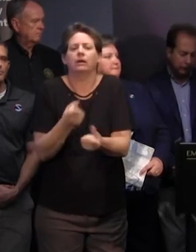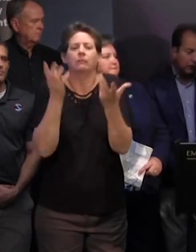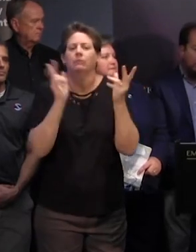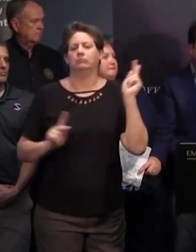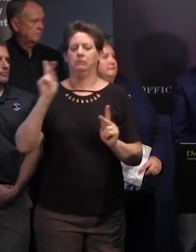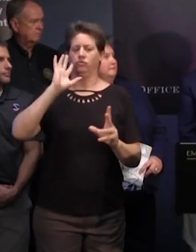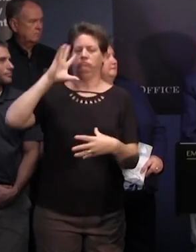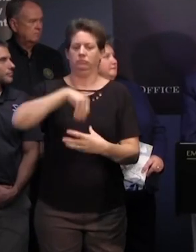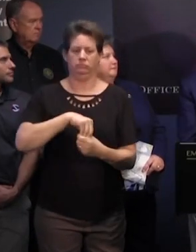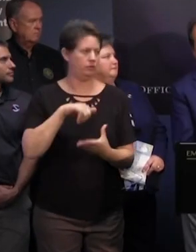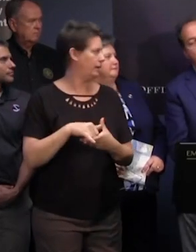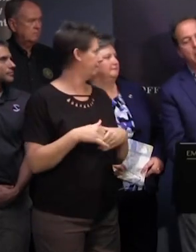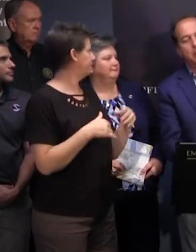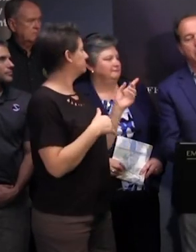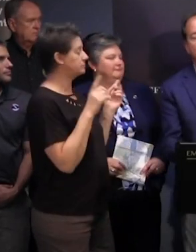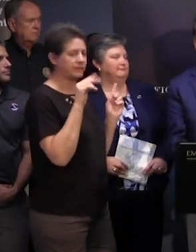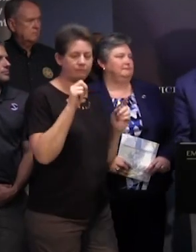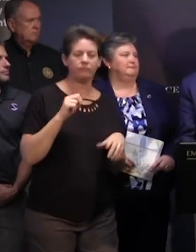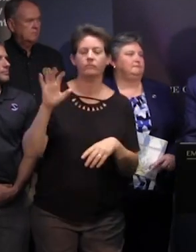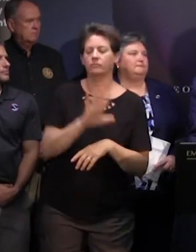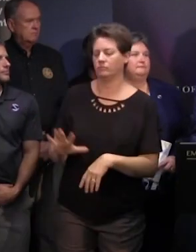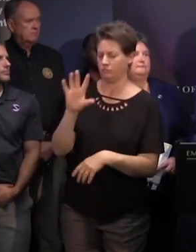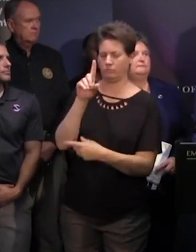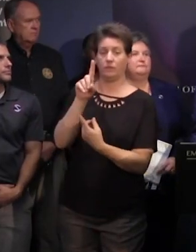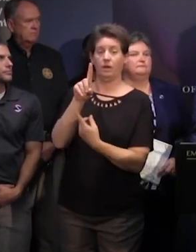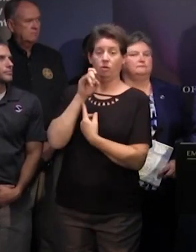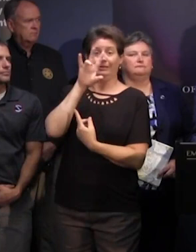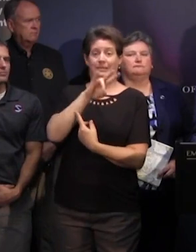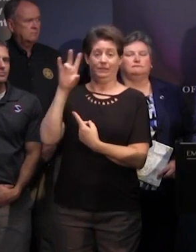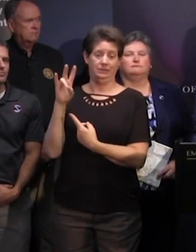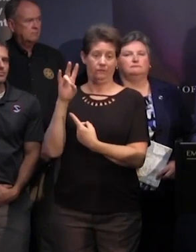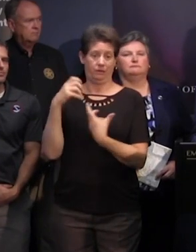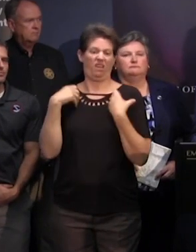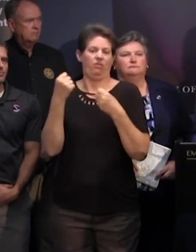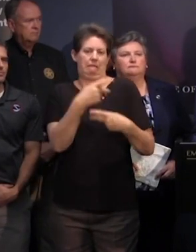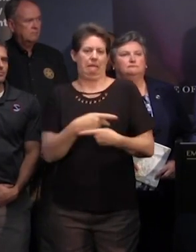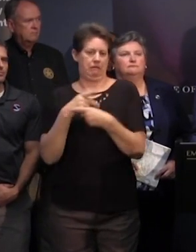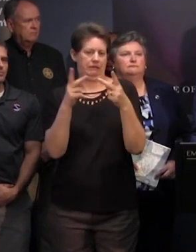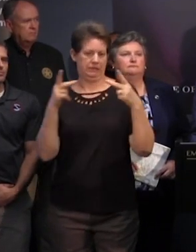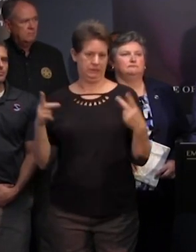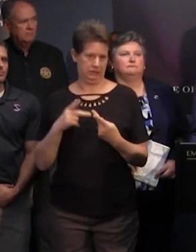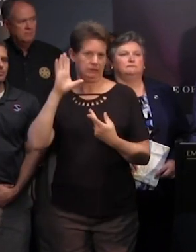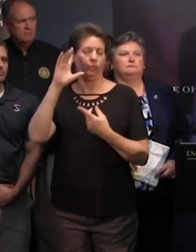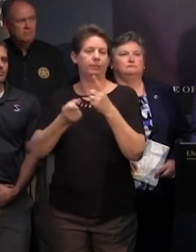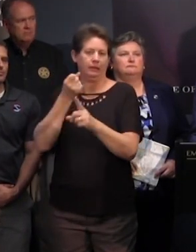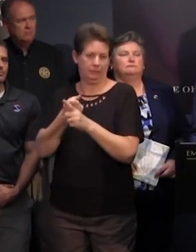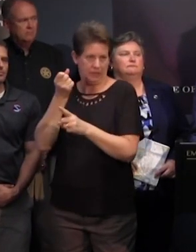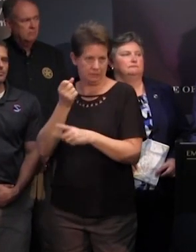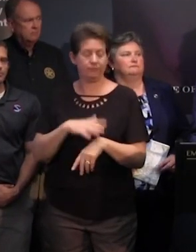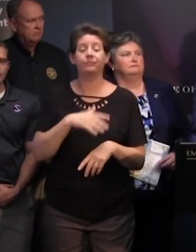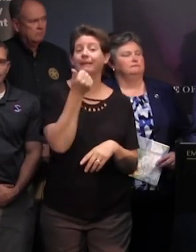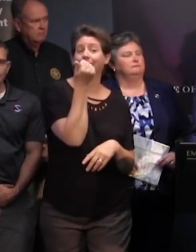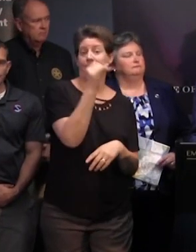yes sir there are a total of 177 health care facilities that are impacted 19